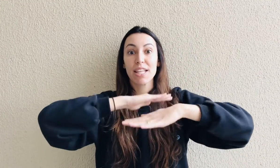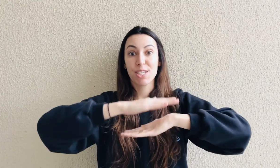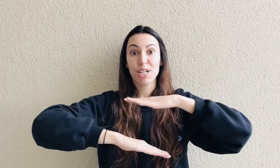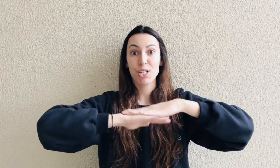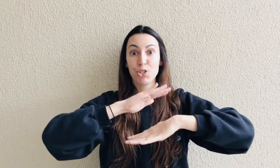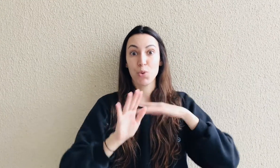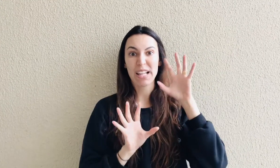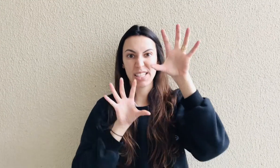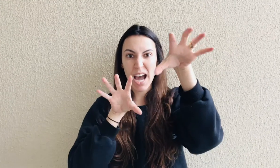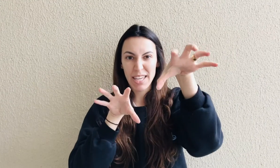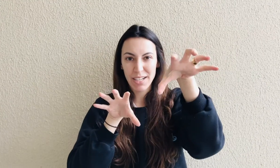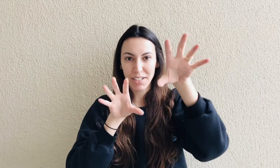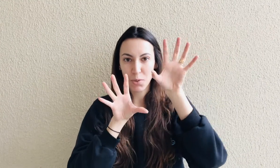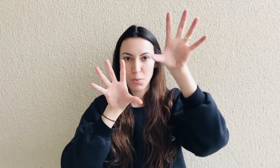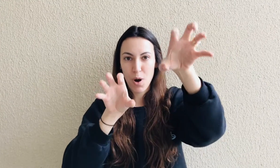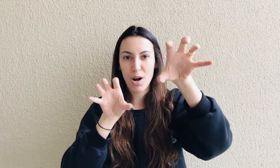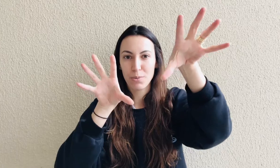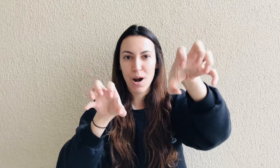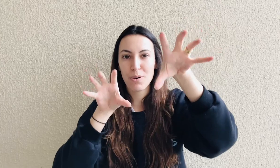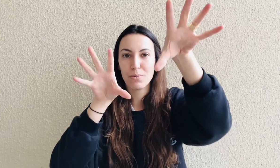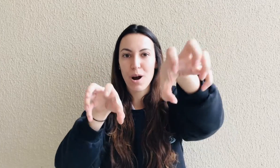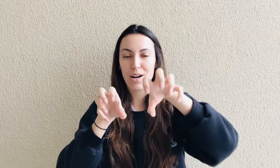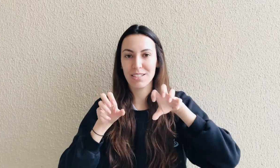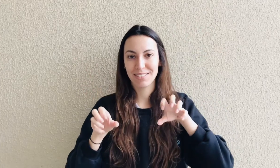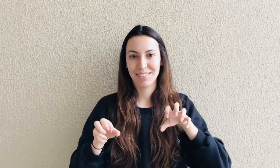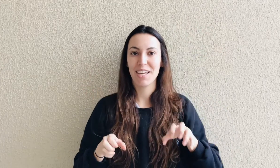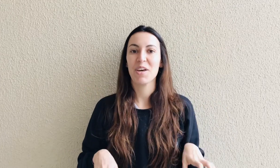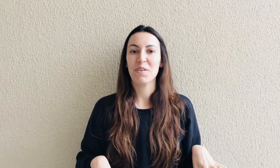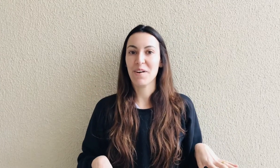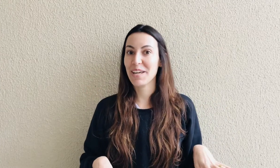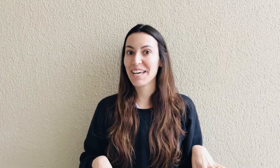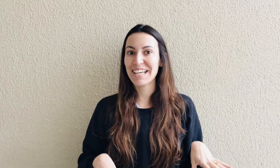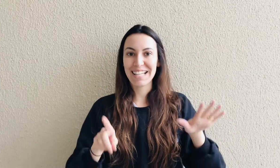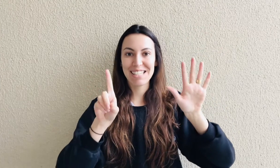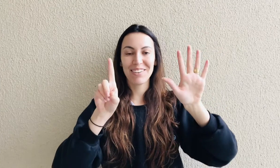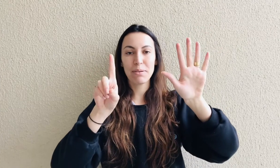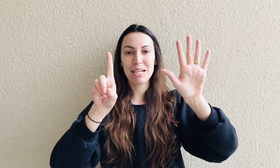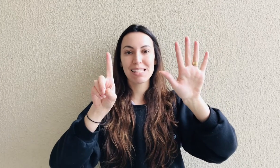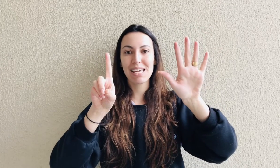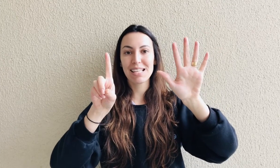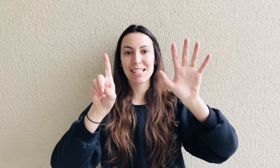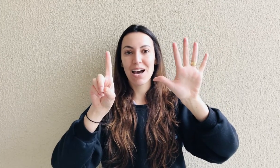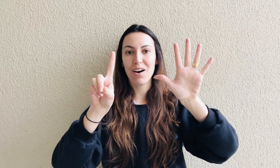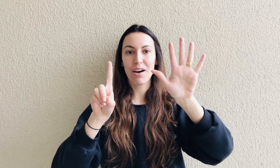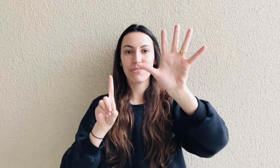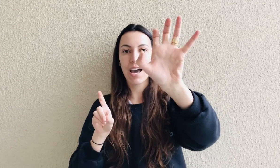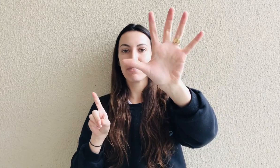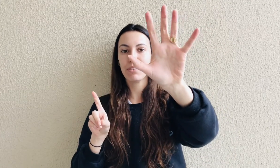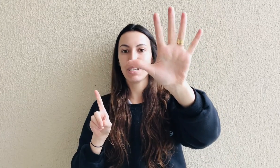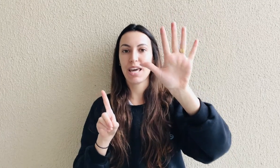Turning to a tiger, roar, roar, roar. Here we go. Let's go number 6 now. 5 in one